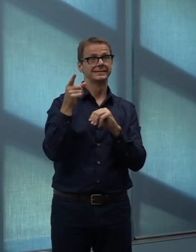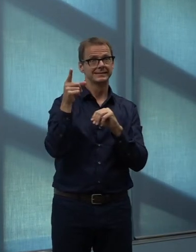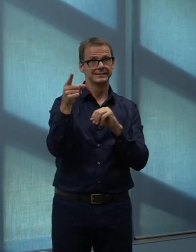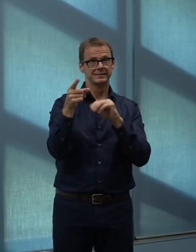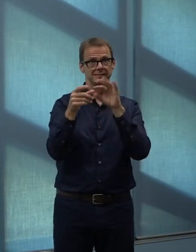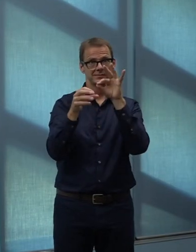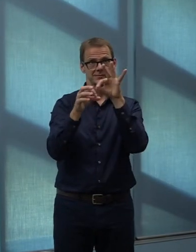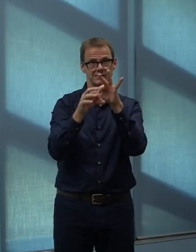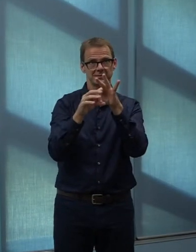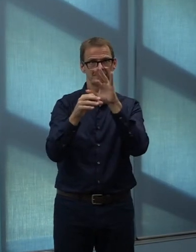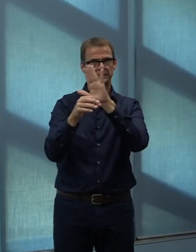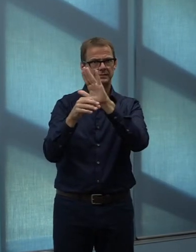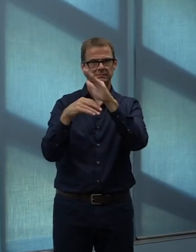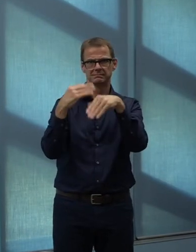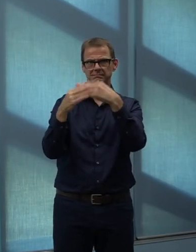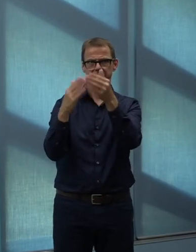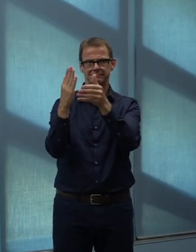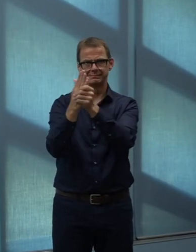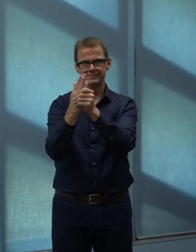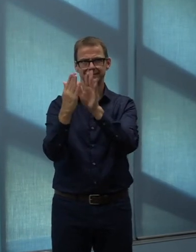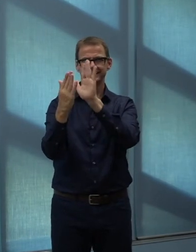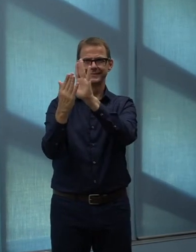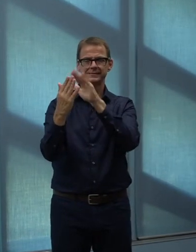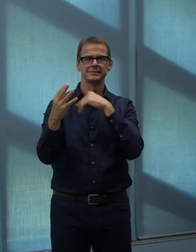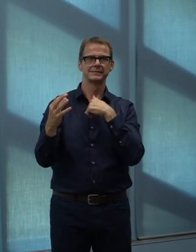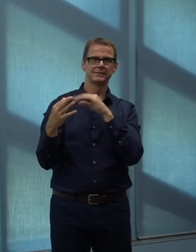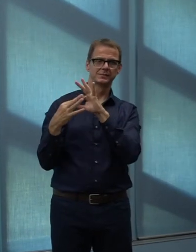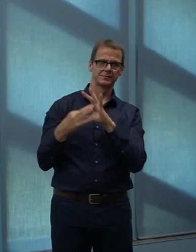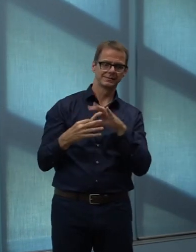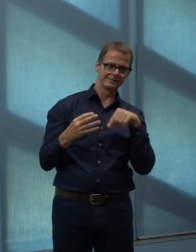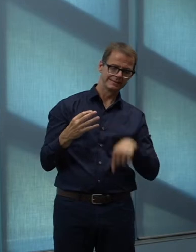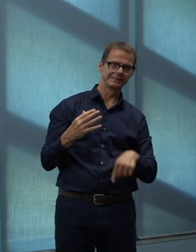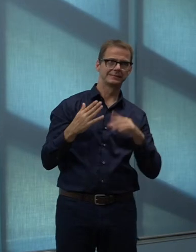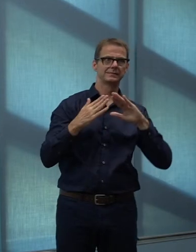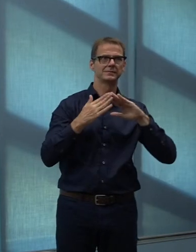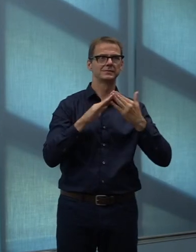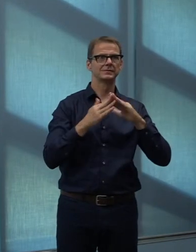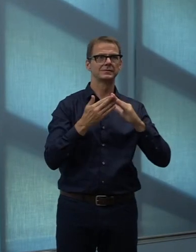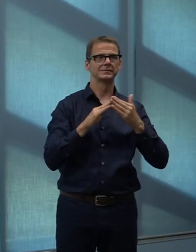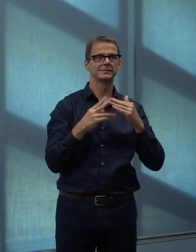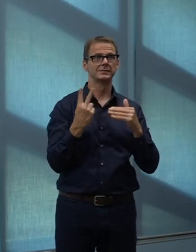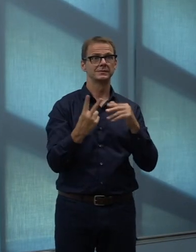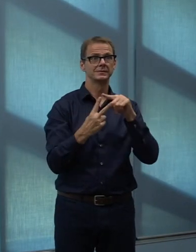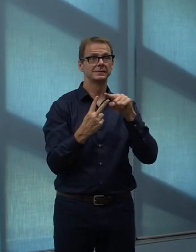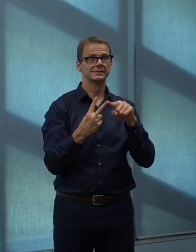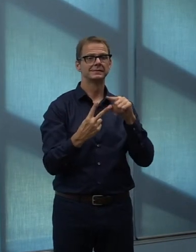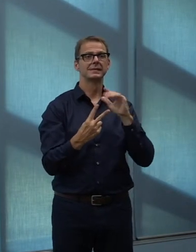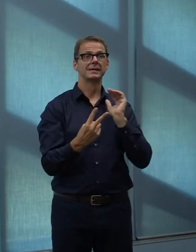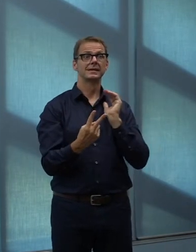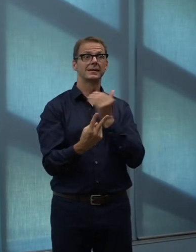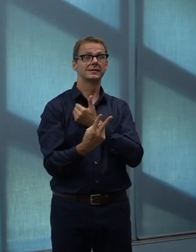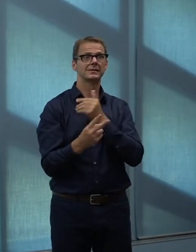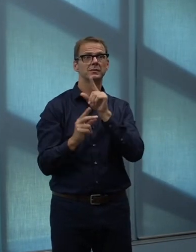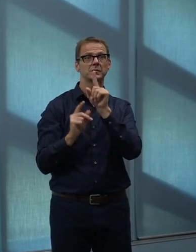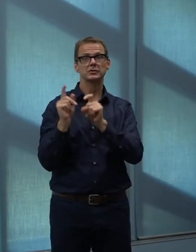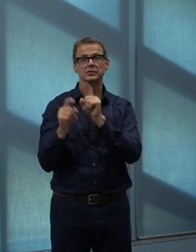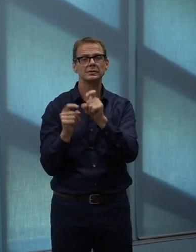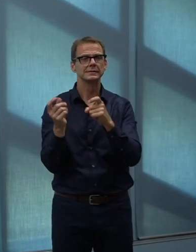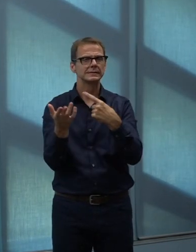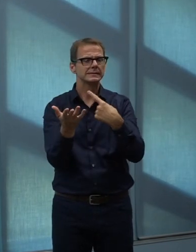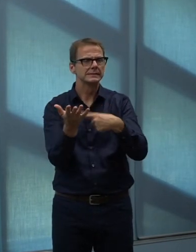those referendum questions and third-party advertising happening at the same time as our local elections potentially undermine